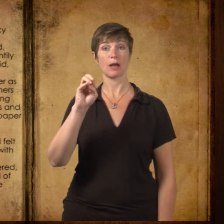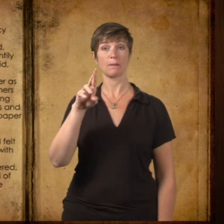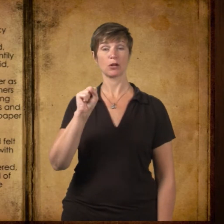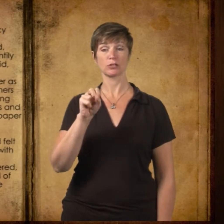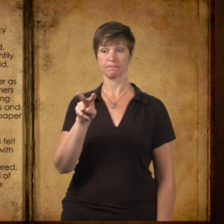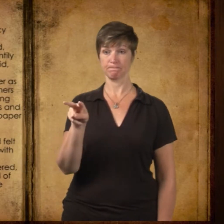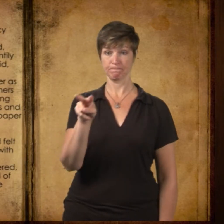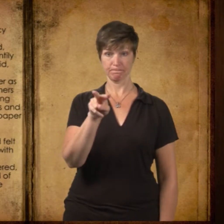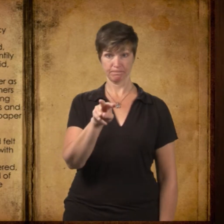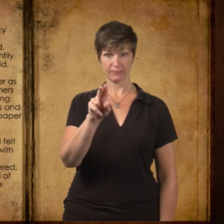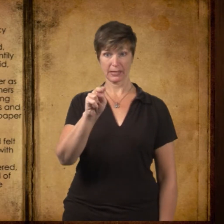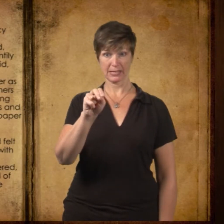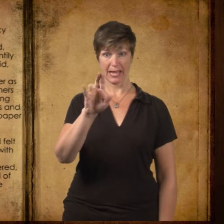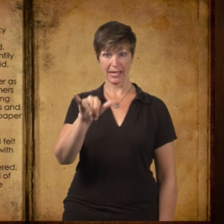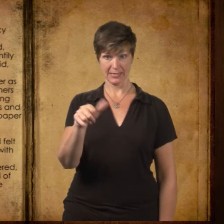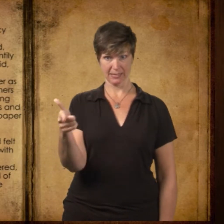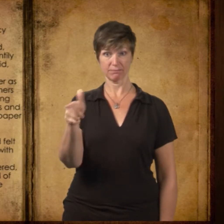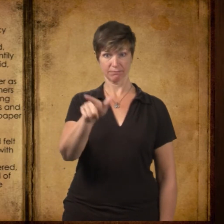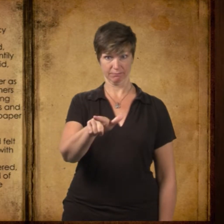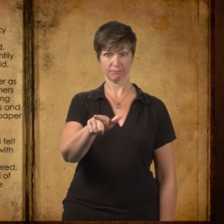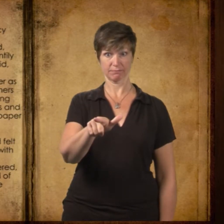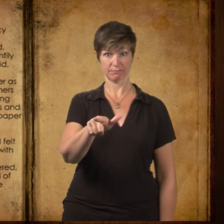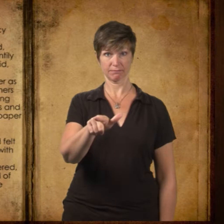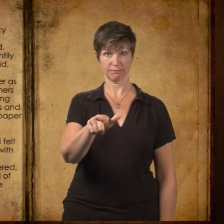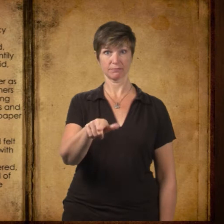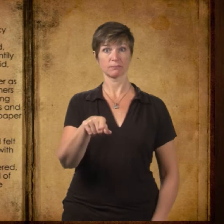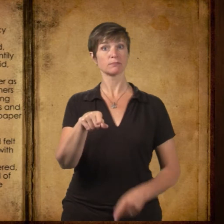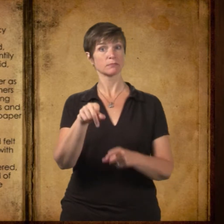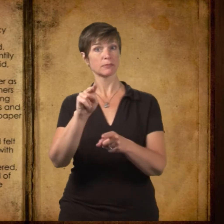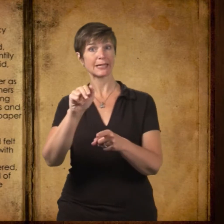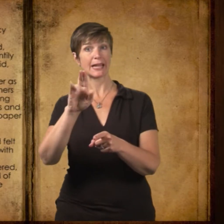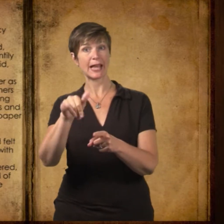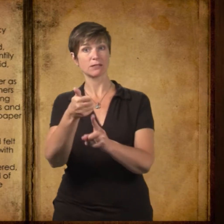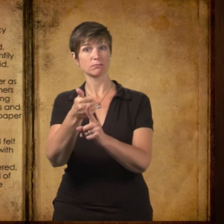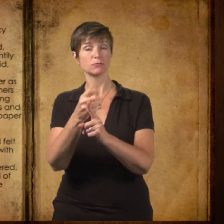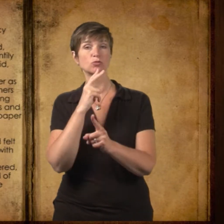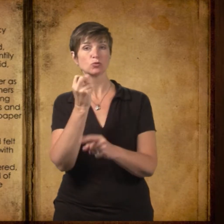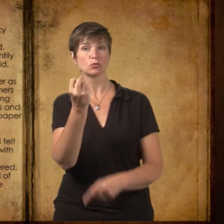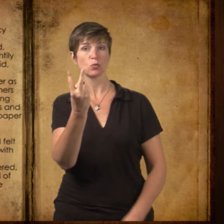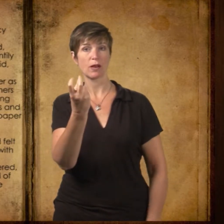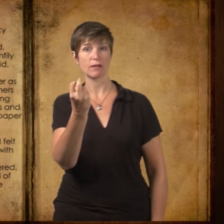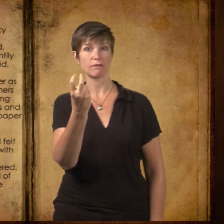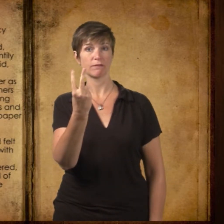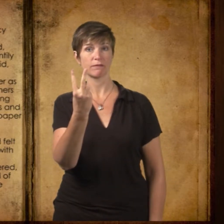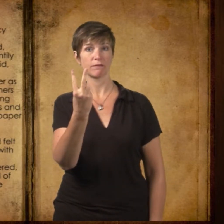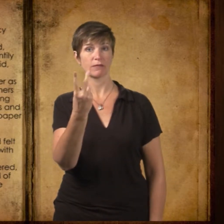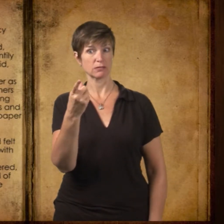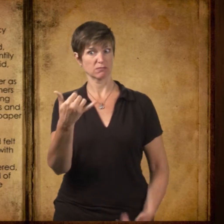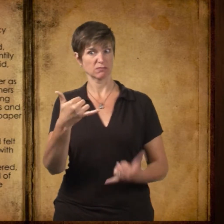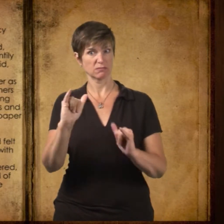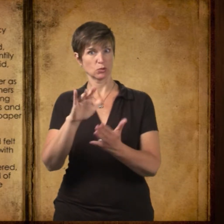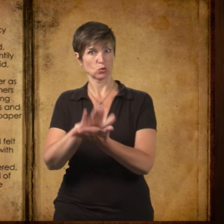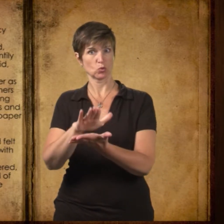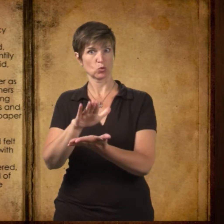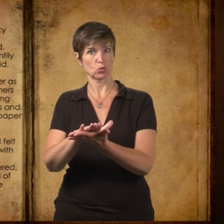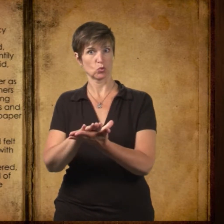Nancy next, Mr. Summers said. Nancy was 12 and her school friends breathed heavily as she went forward, switching her skirt